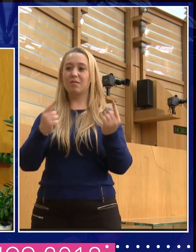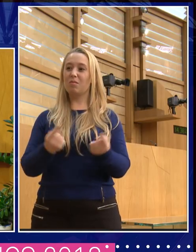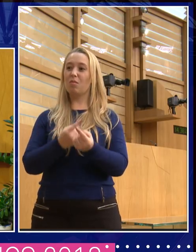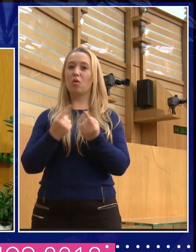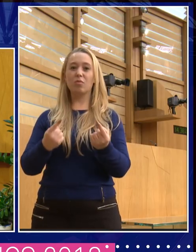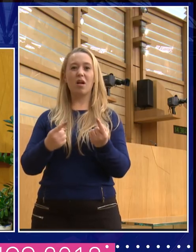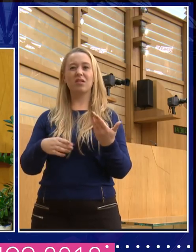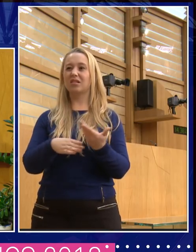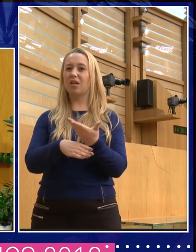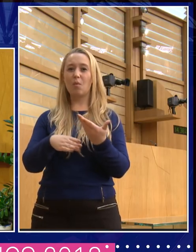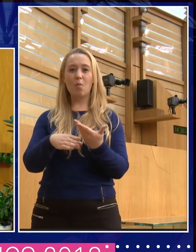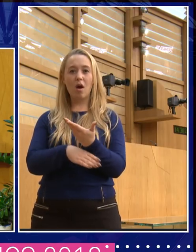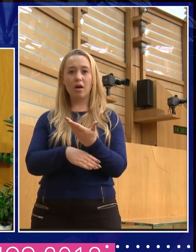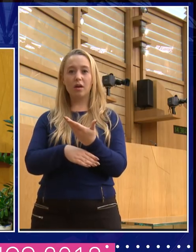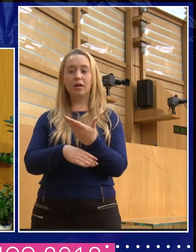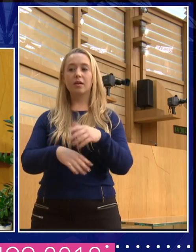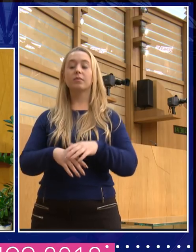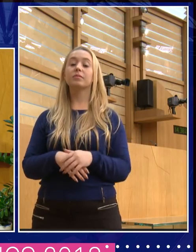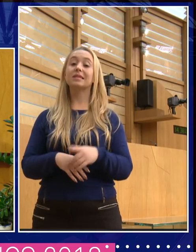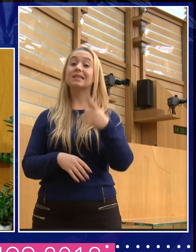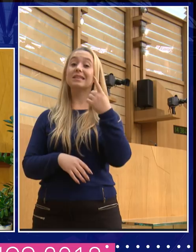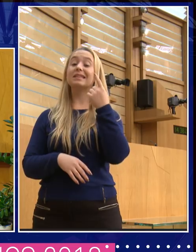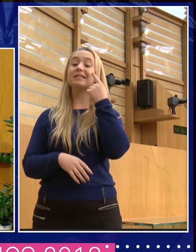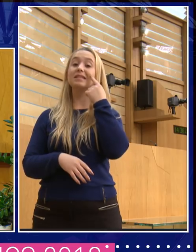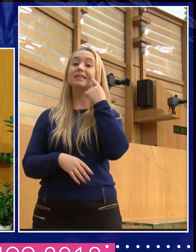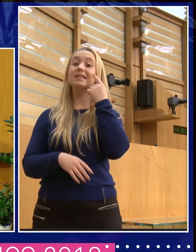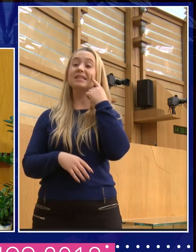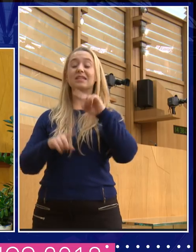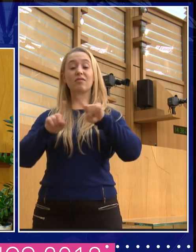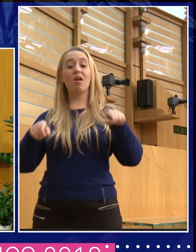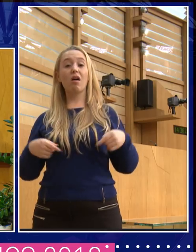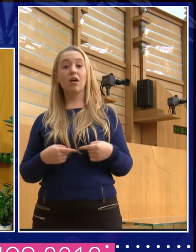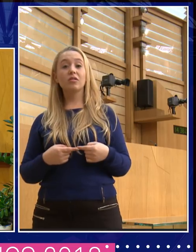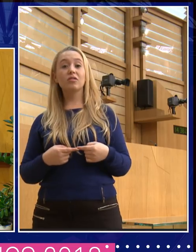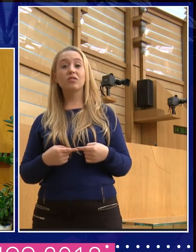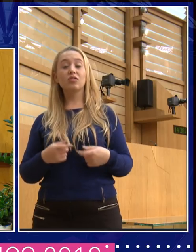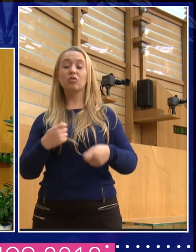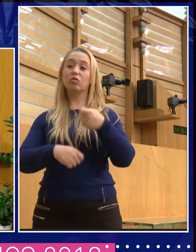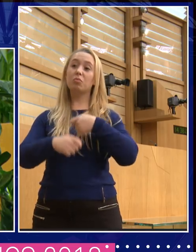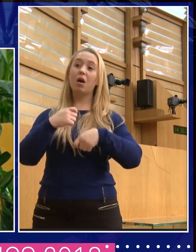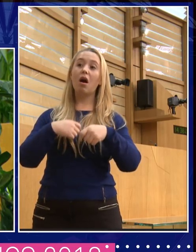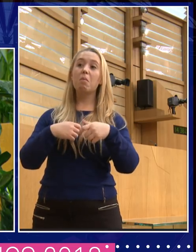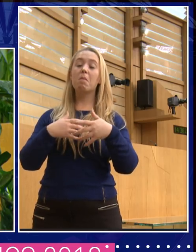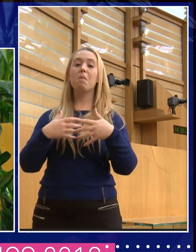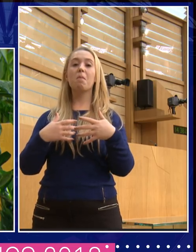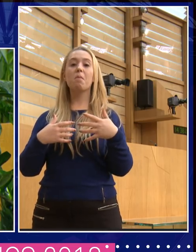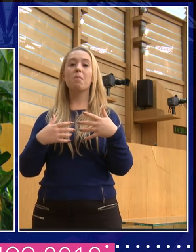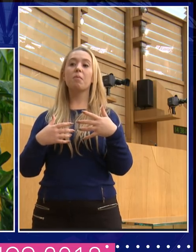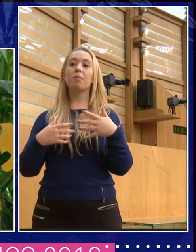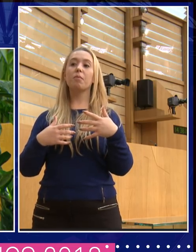that, you it's very easy to get, it's very easy to get, you know, as a keyboard warrior